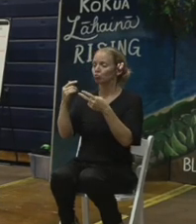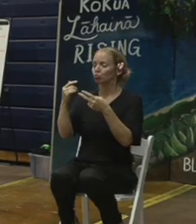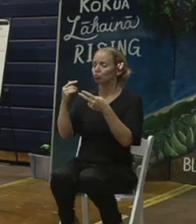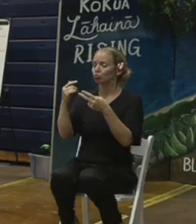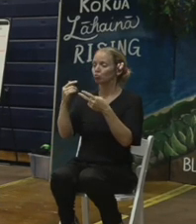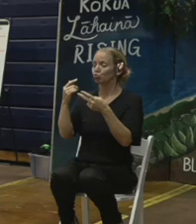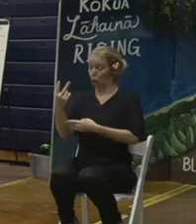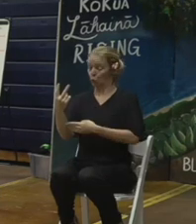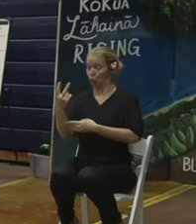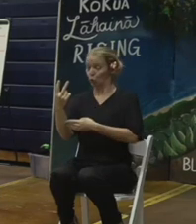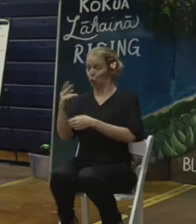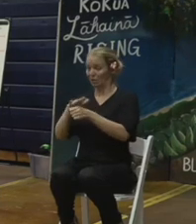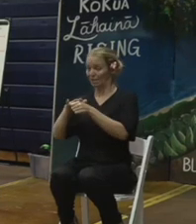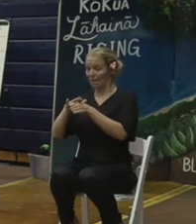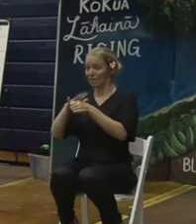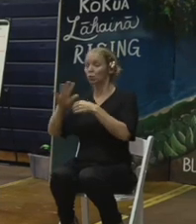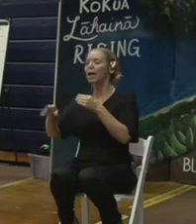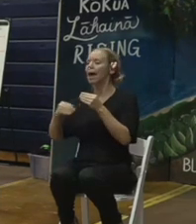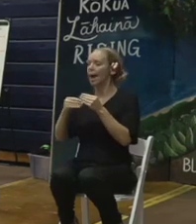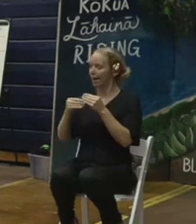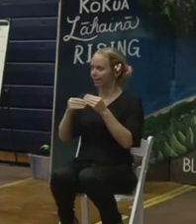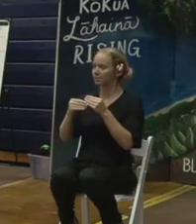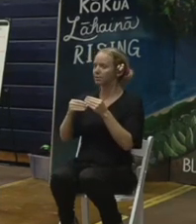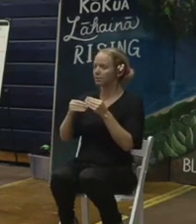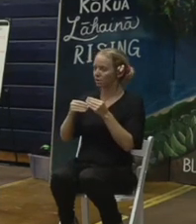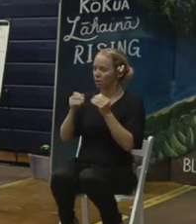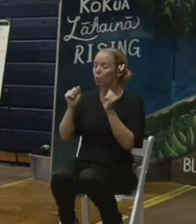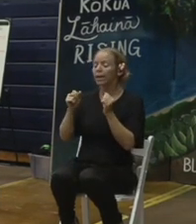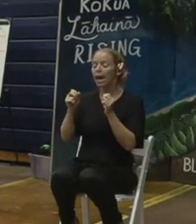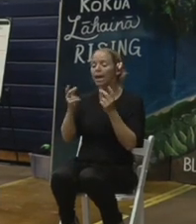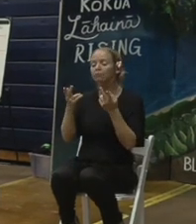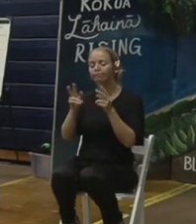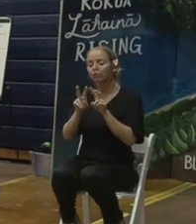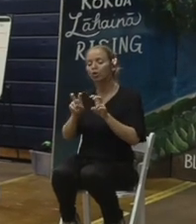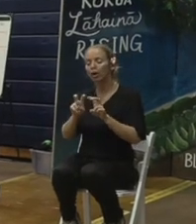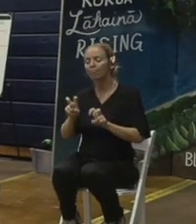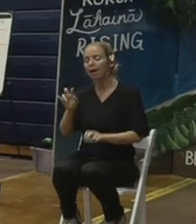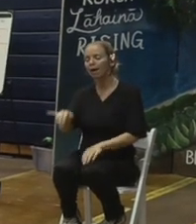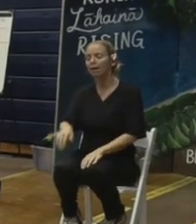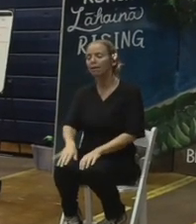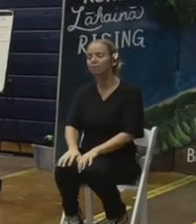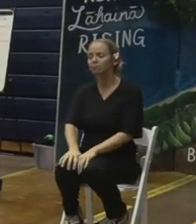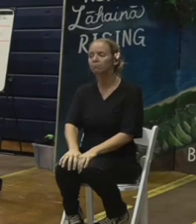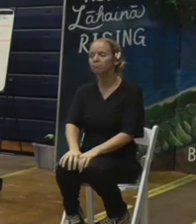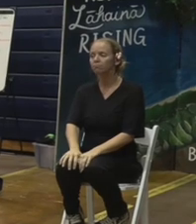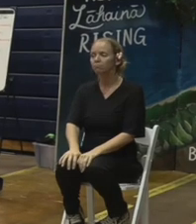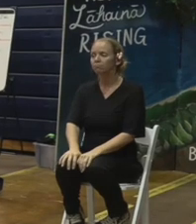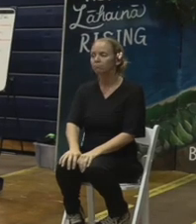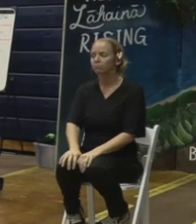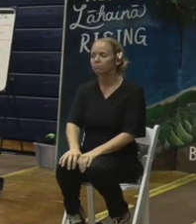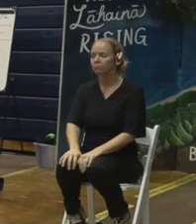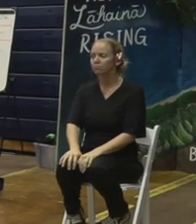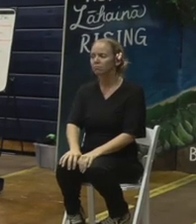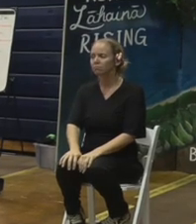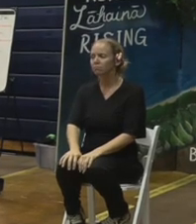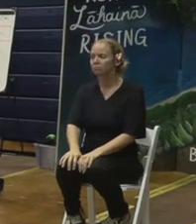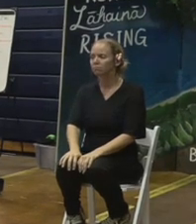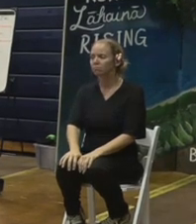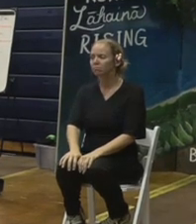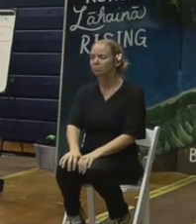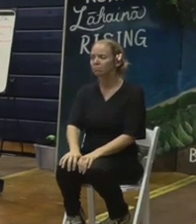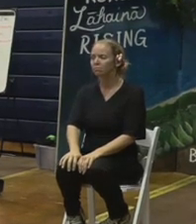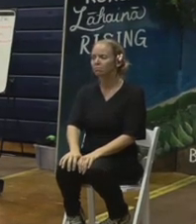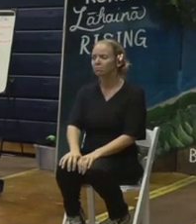that we added to the matrix. We can take a look at that. So I, unfortunately, cannot answer if it's